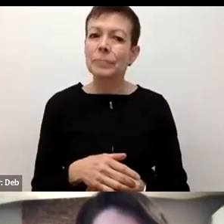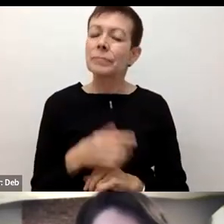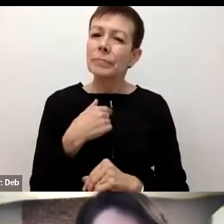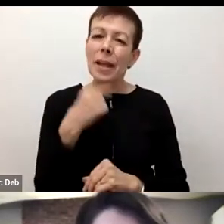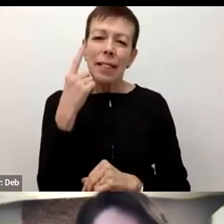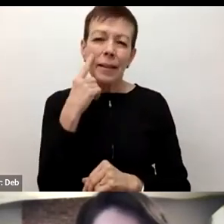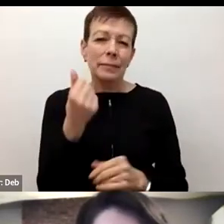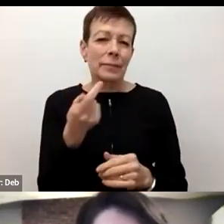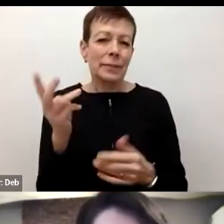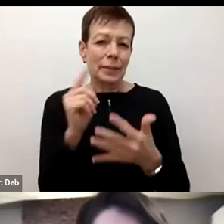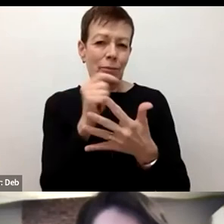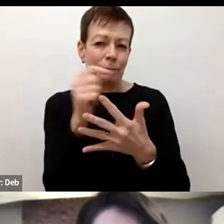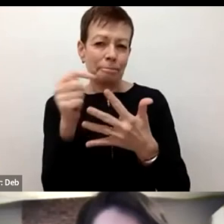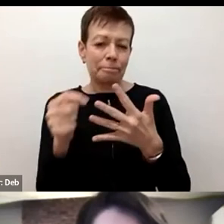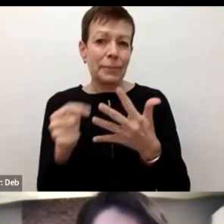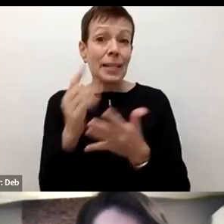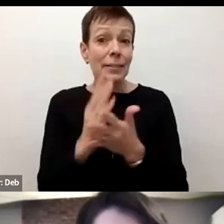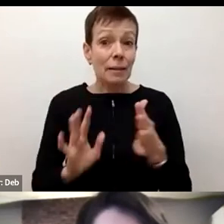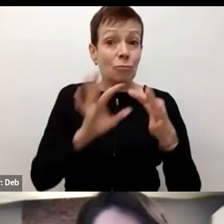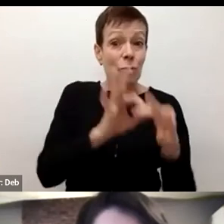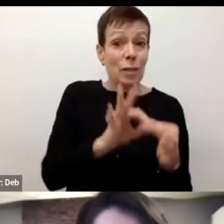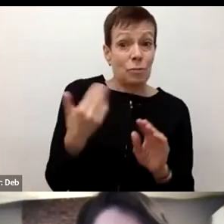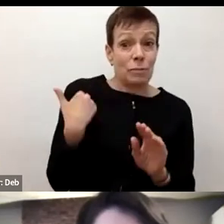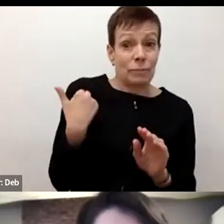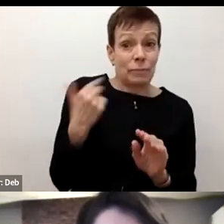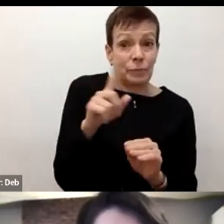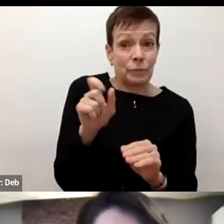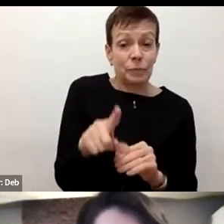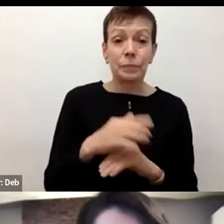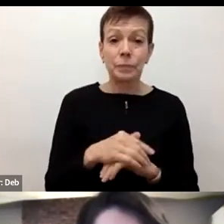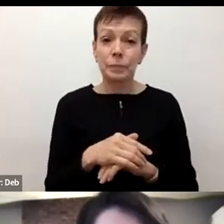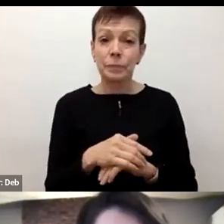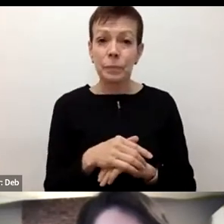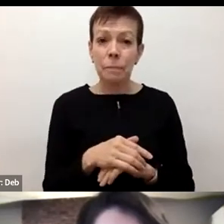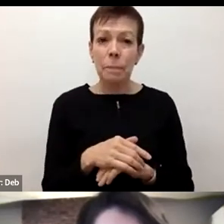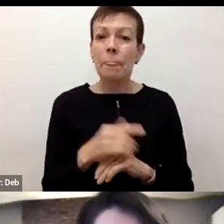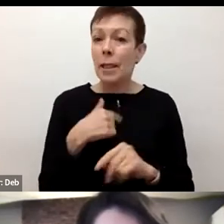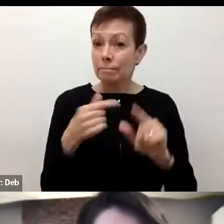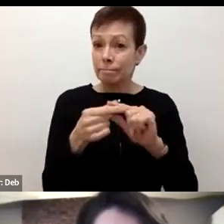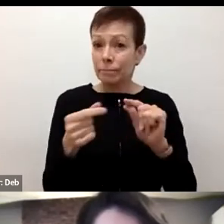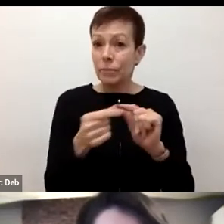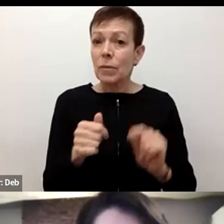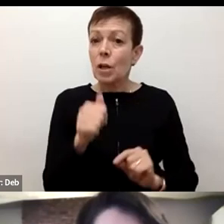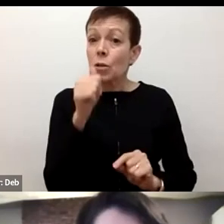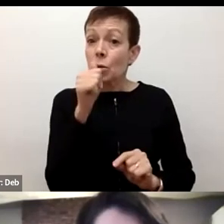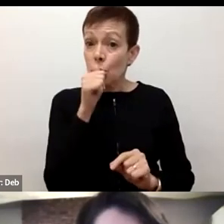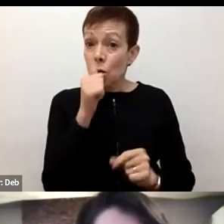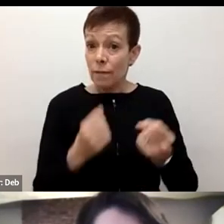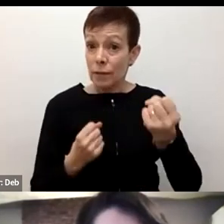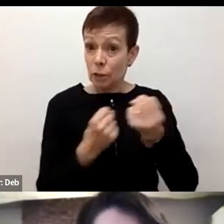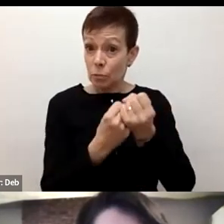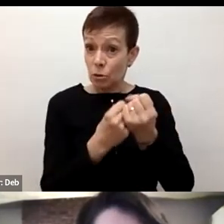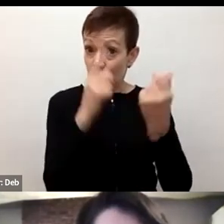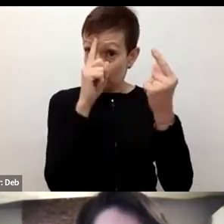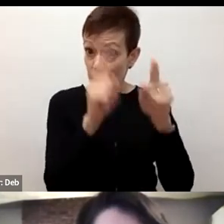relate to the question asked before, actually, I mentioned that the the private sponsorship agreement is quite a successful